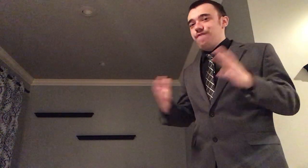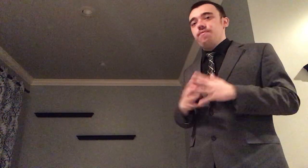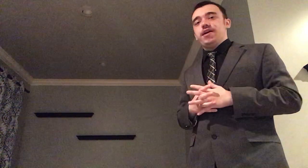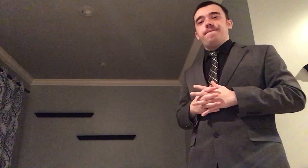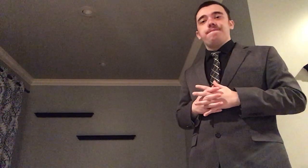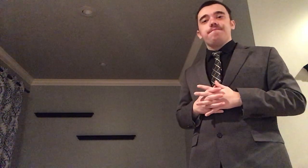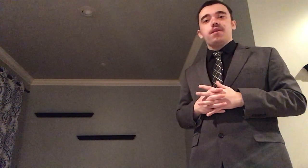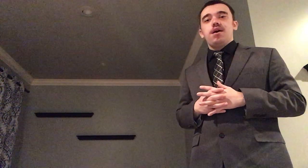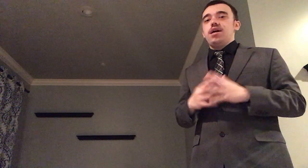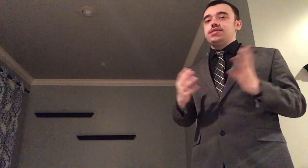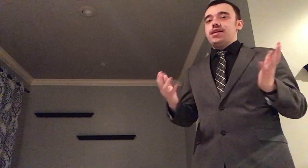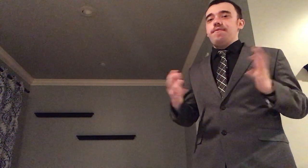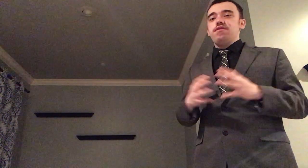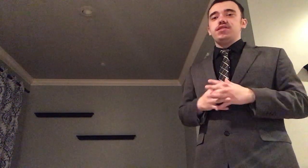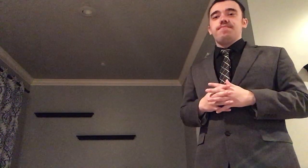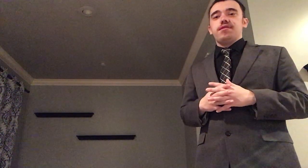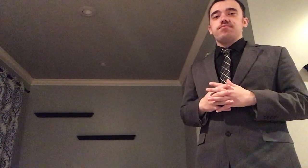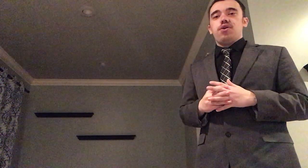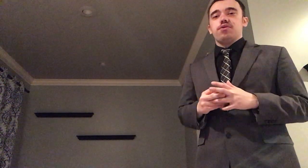phobia some of the symptoms are